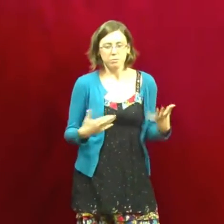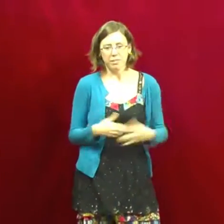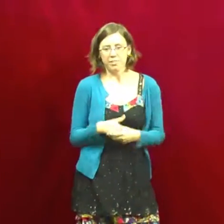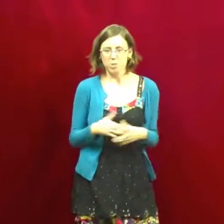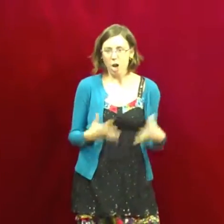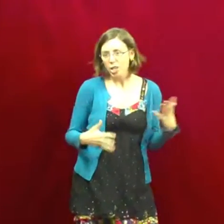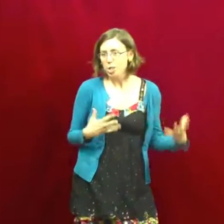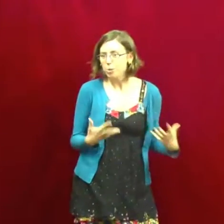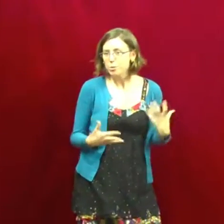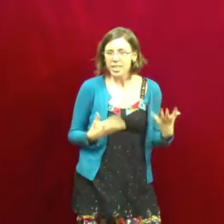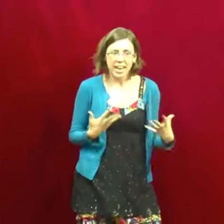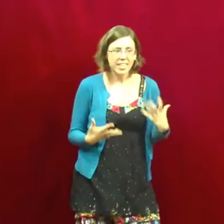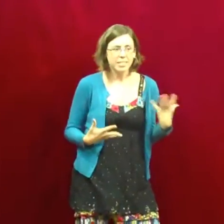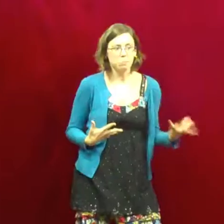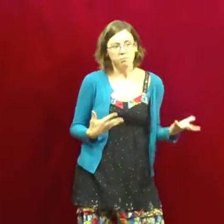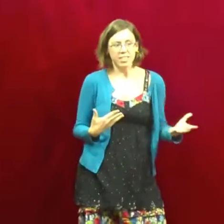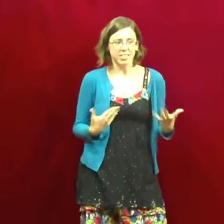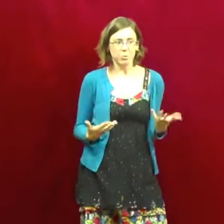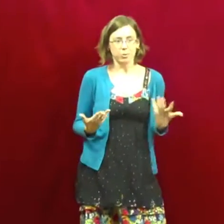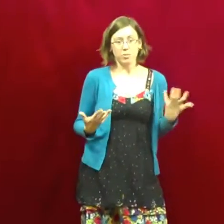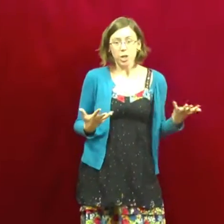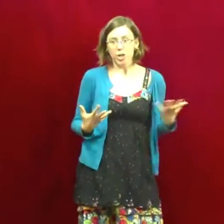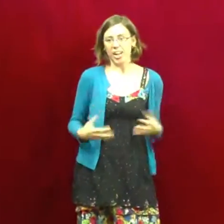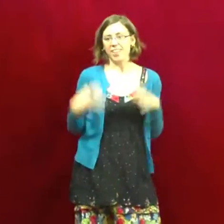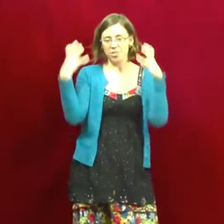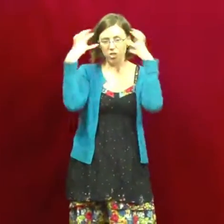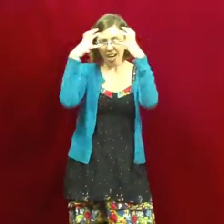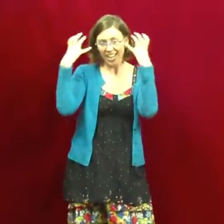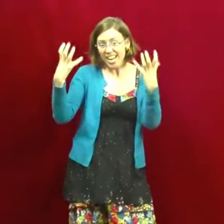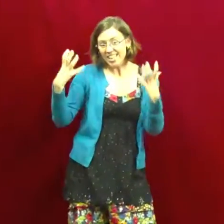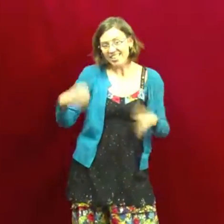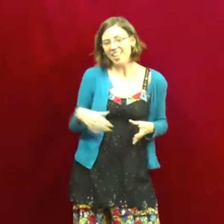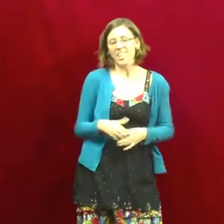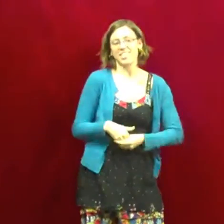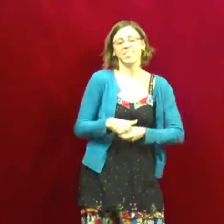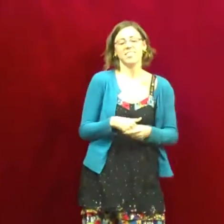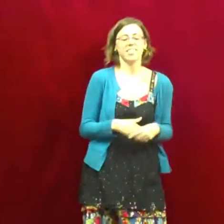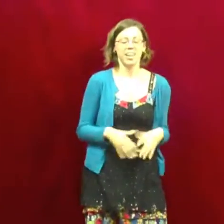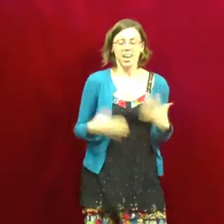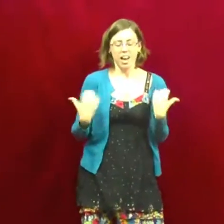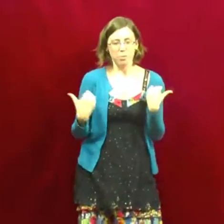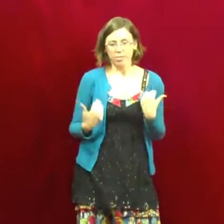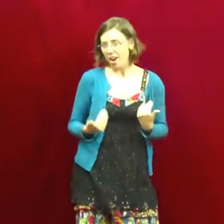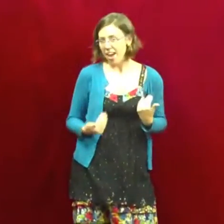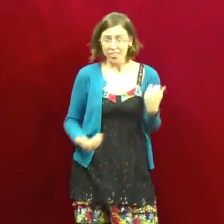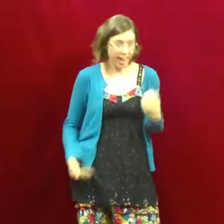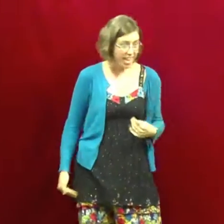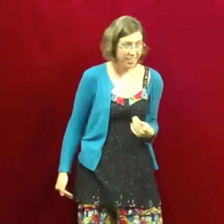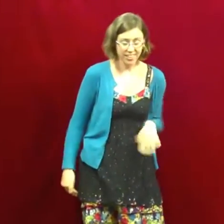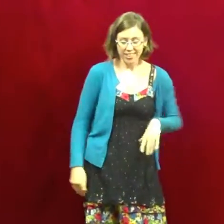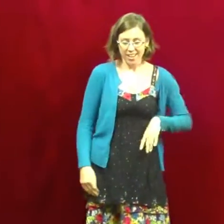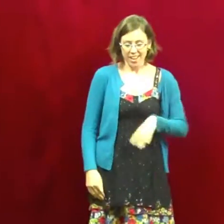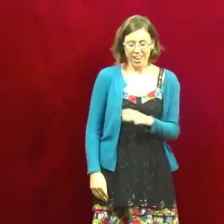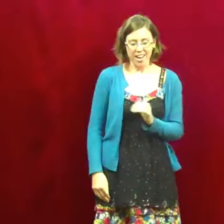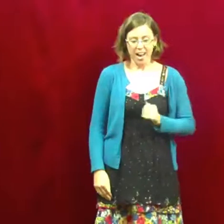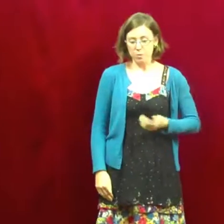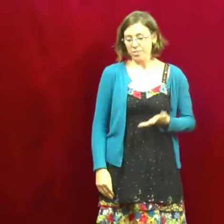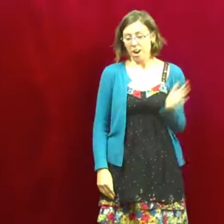John Hughes 80s movie sort of nerd. I had the giant 80s glasses. I was not athletic. I was not